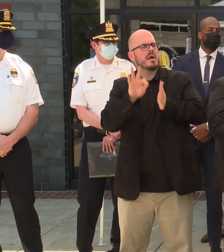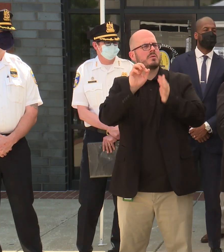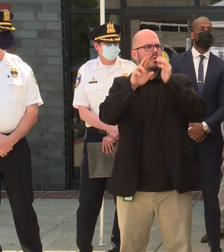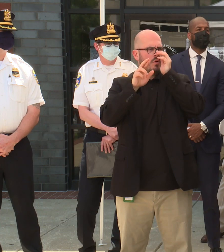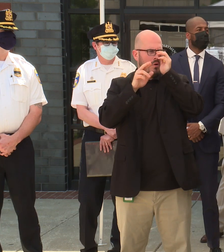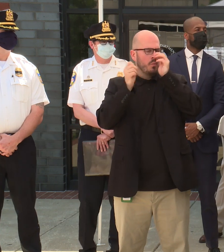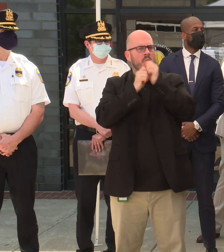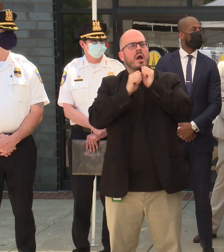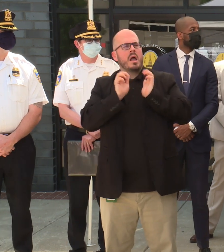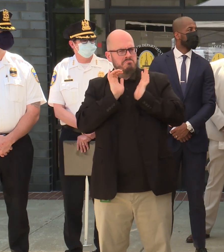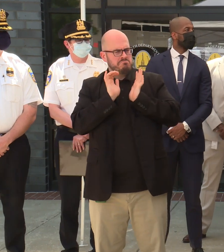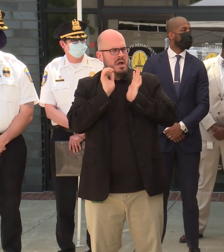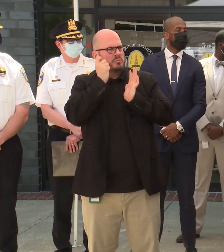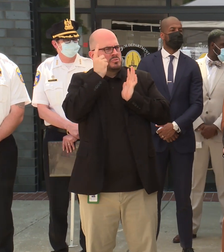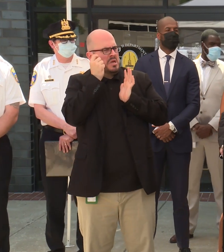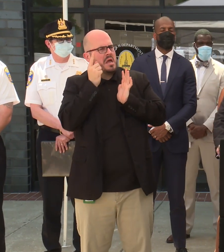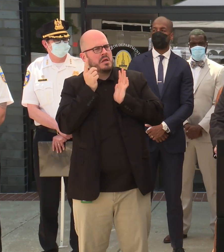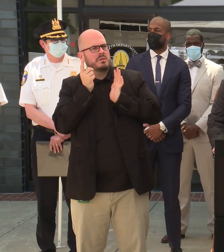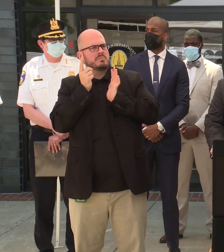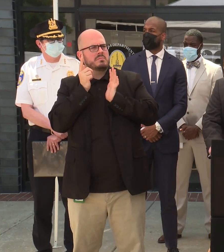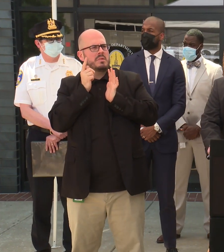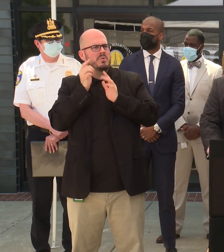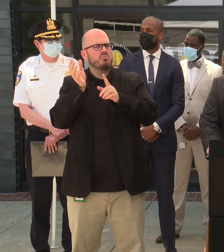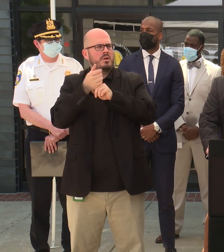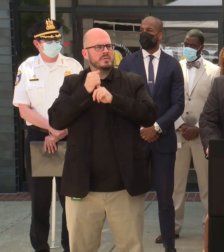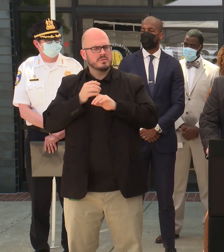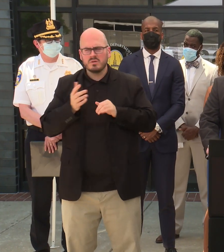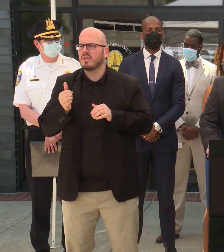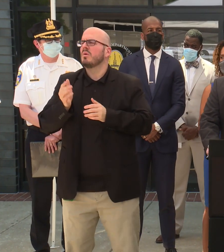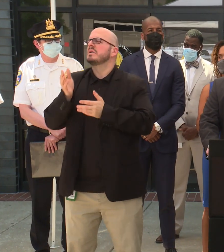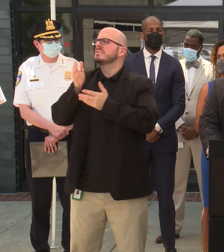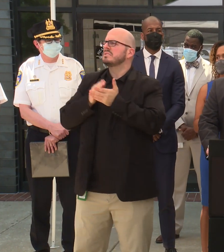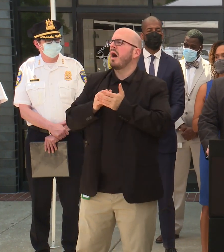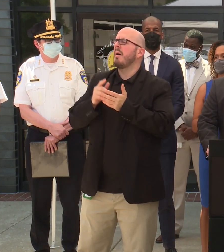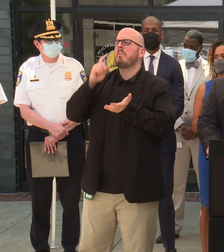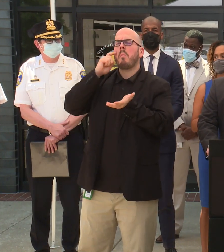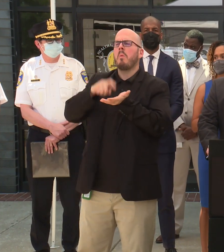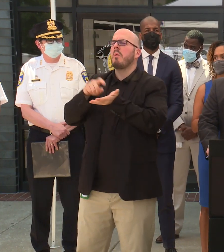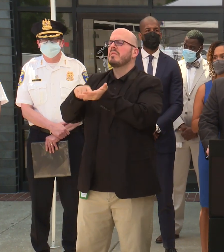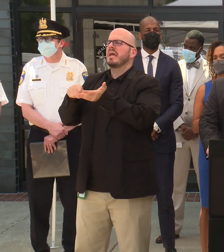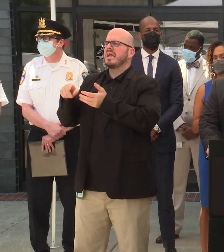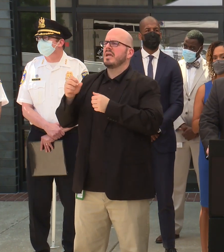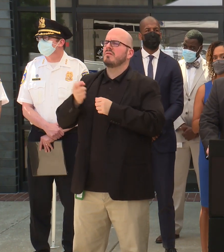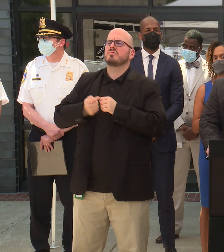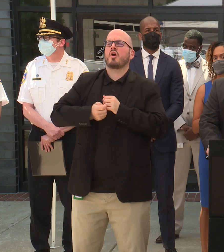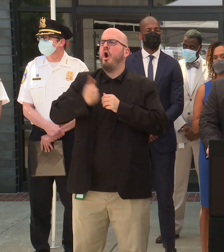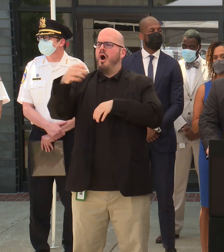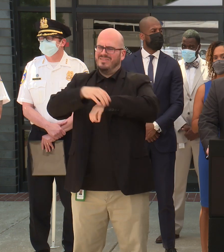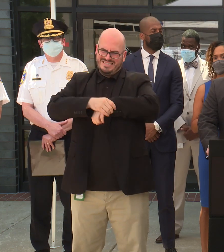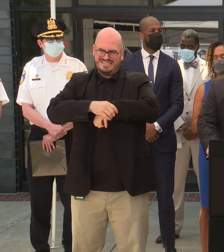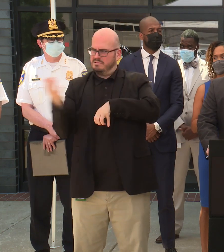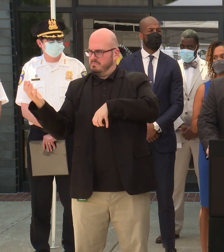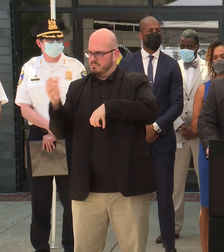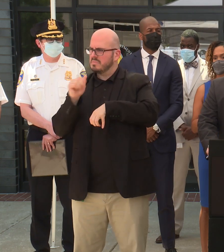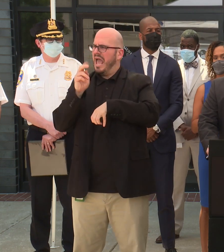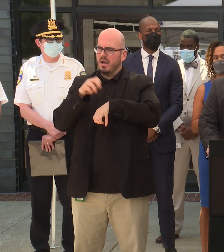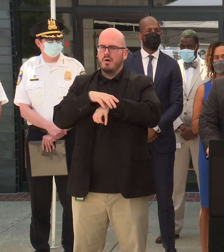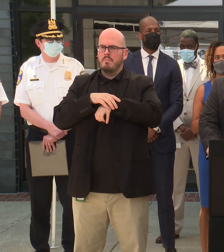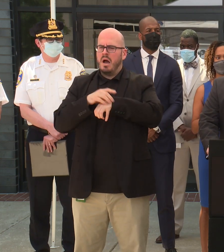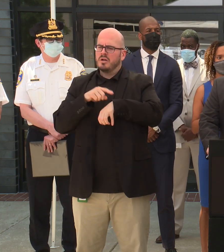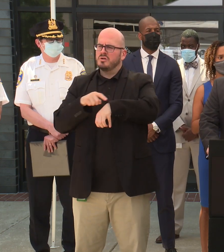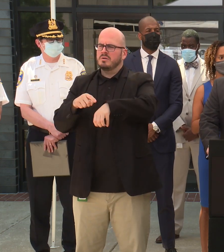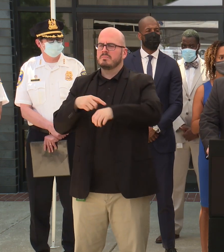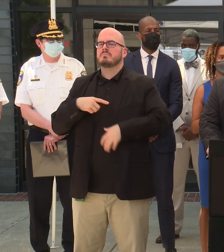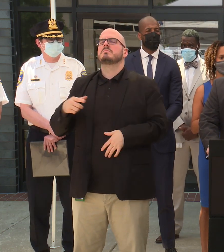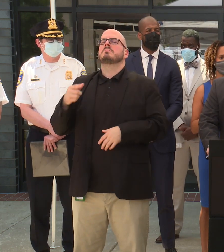With the understanding that he did bring him in within a couple So there was some indication that he did remove the monitor at one point. He did have to go